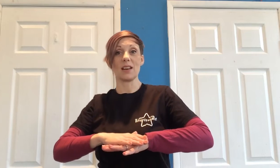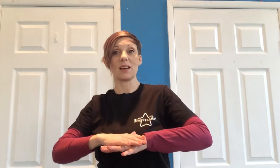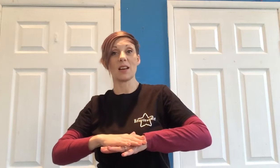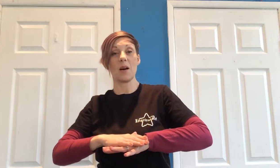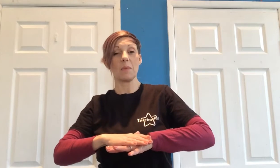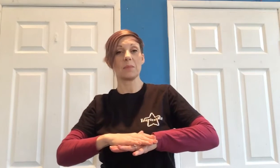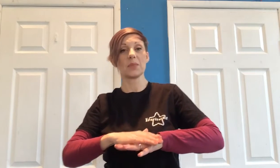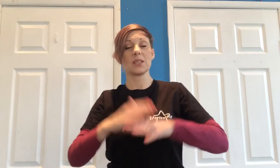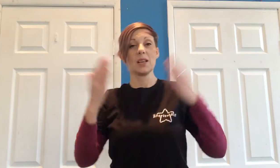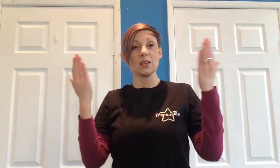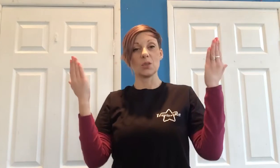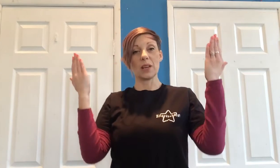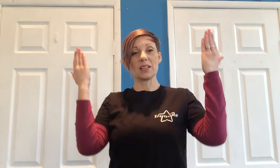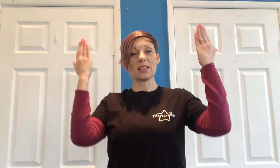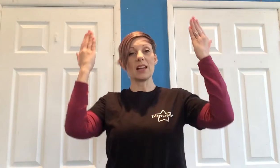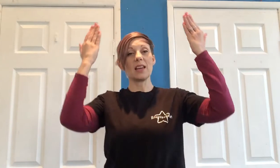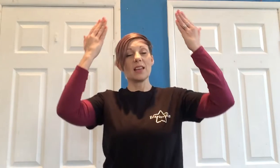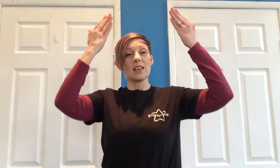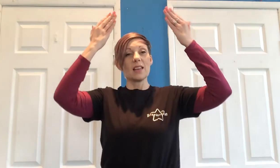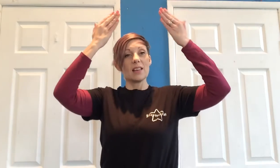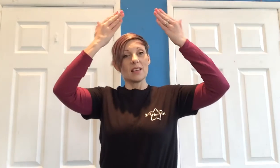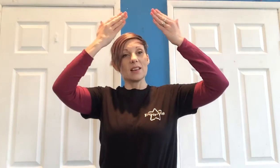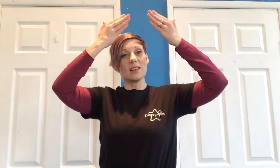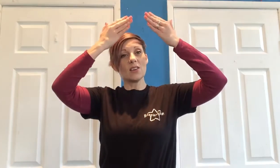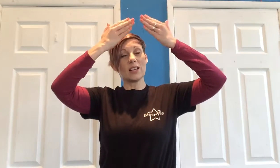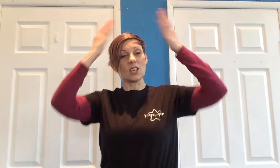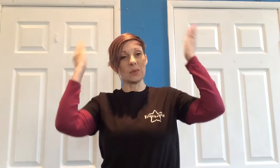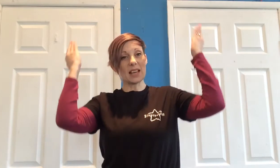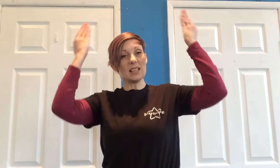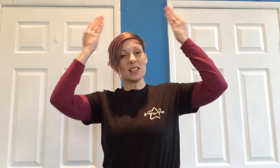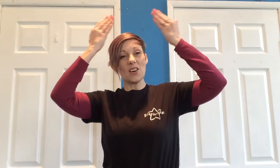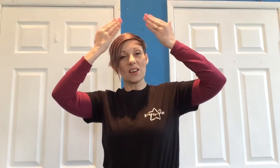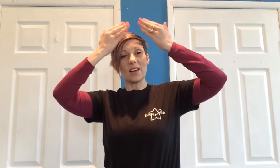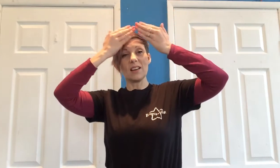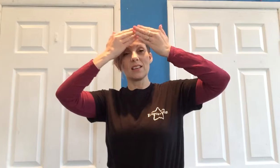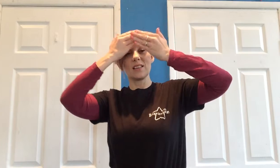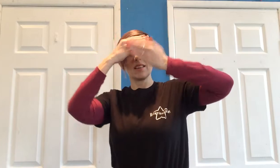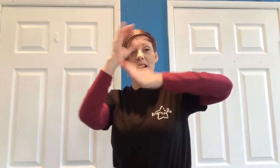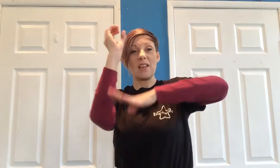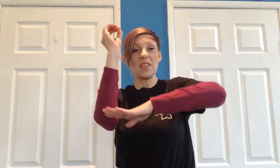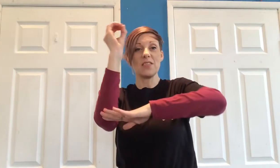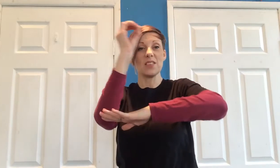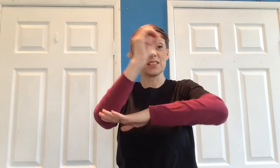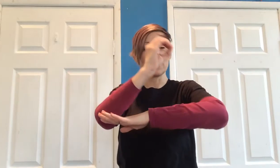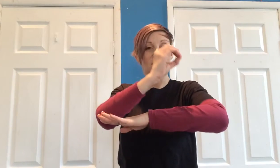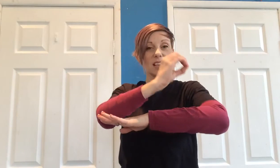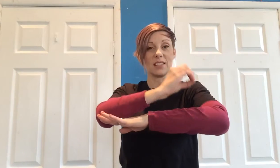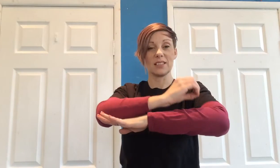comes so we're going to say nighttime it's getting darker and then the Sun sets